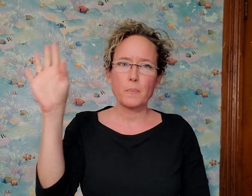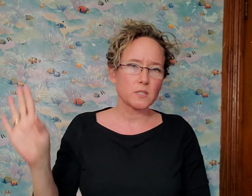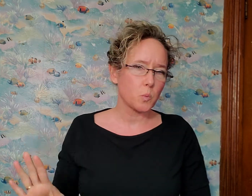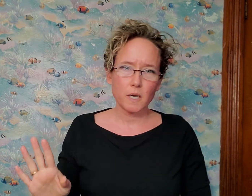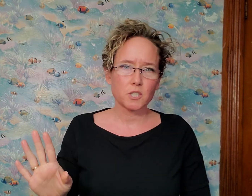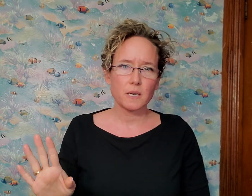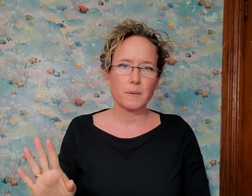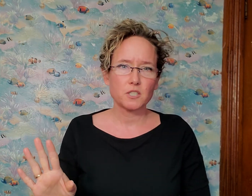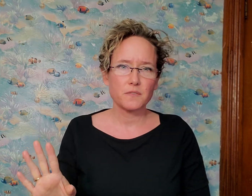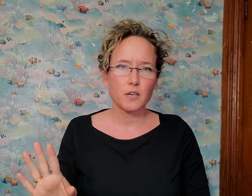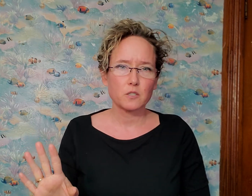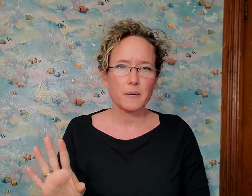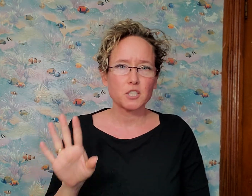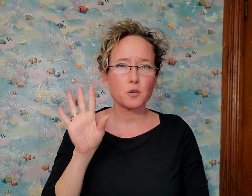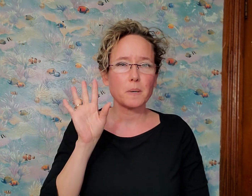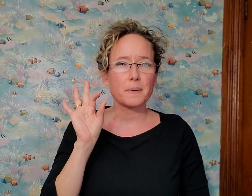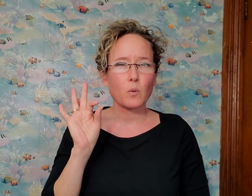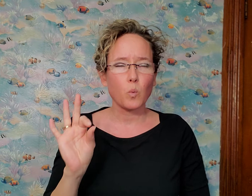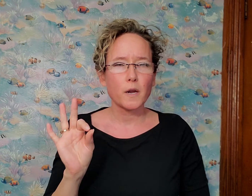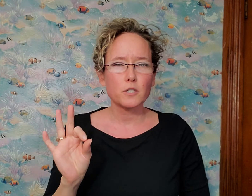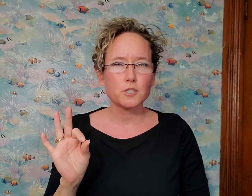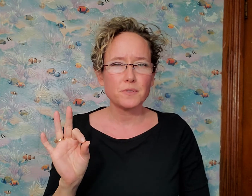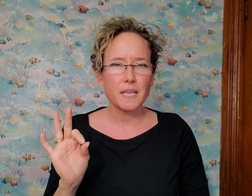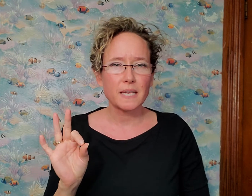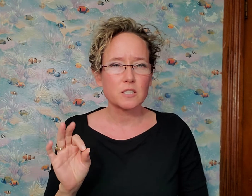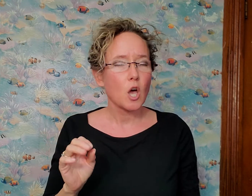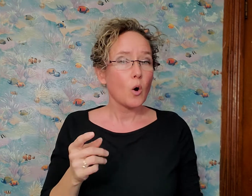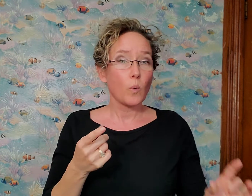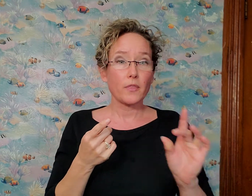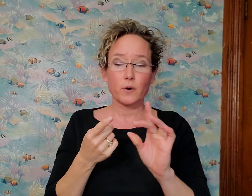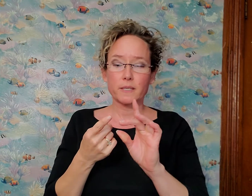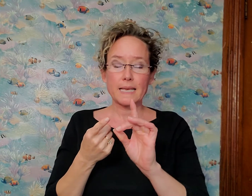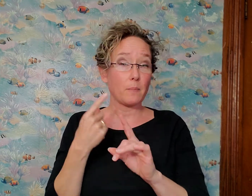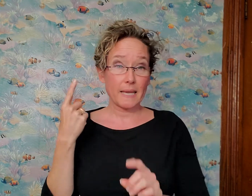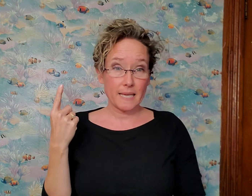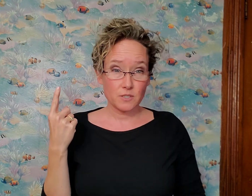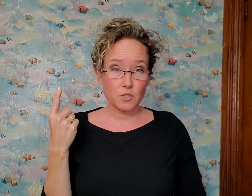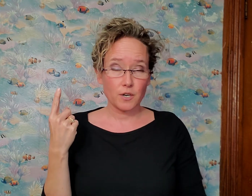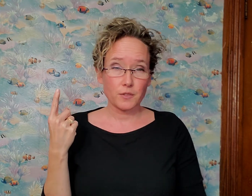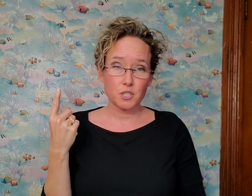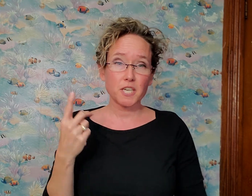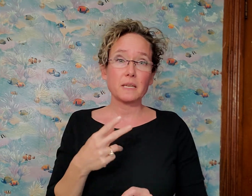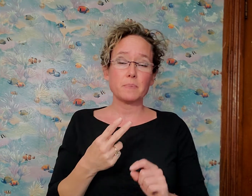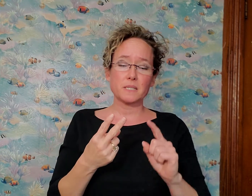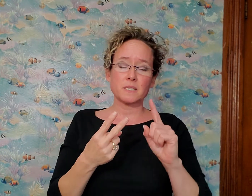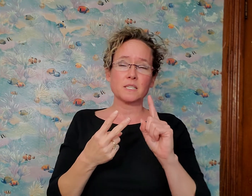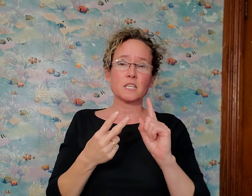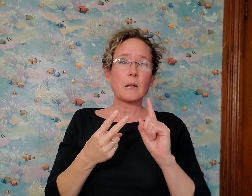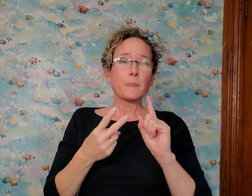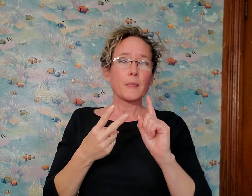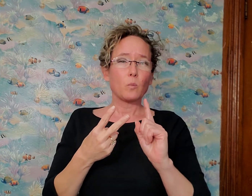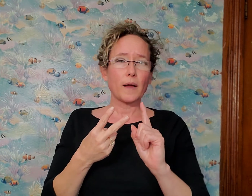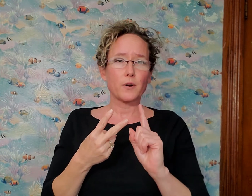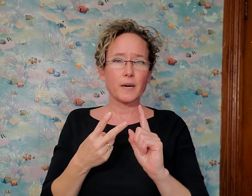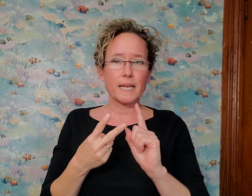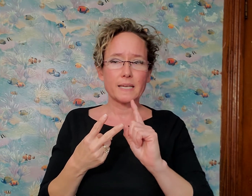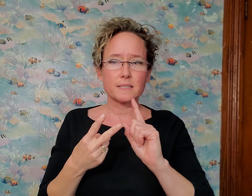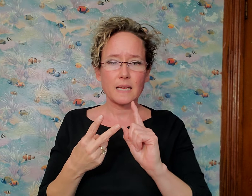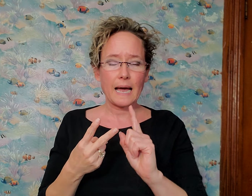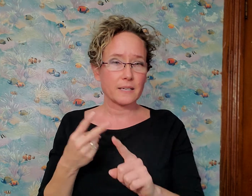binge watching a bunch of videos on my channel, but pick one or two things, whether it's how my kids started their chicken business, whether it's how